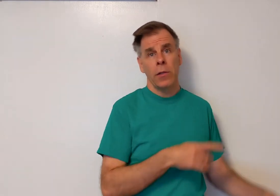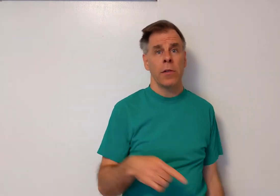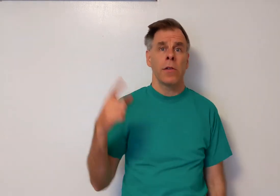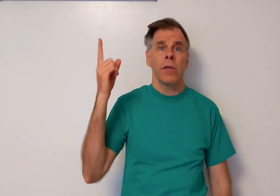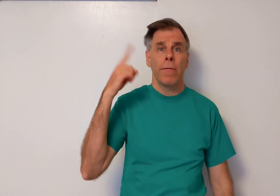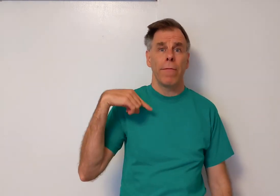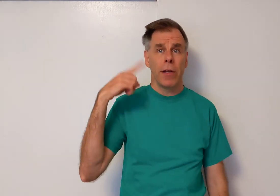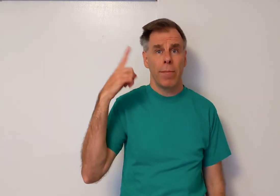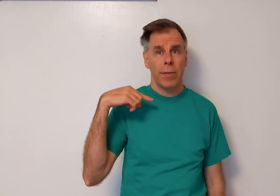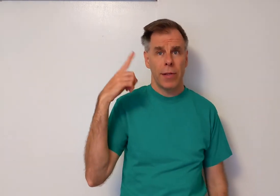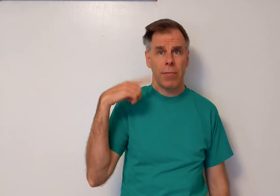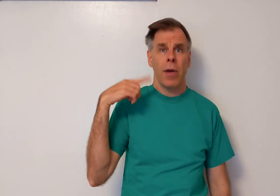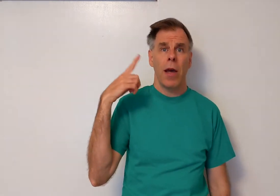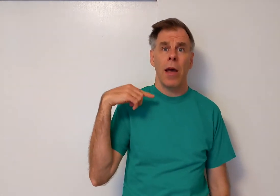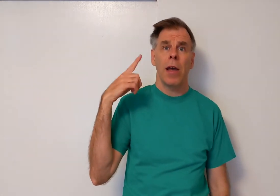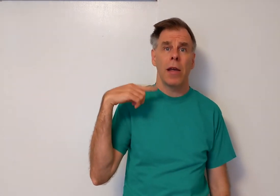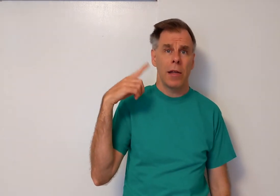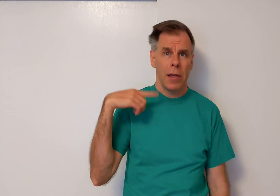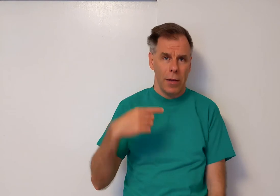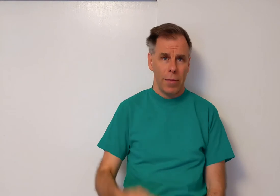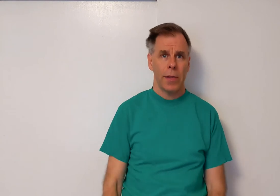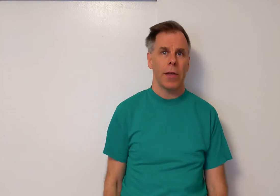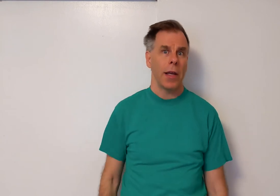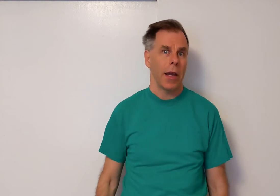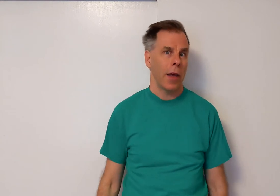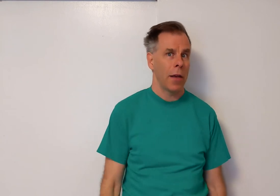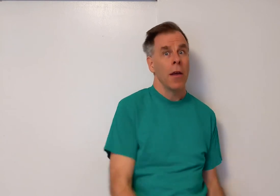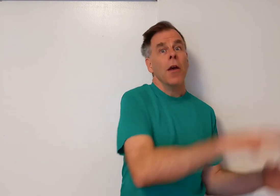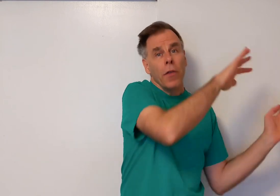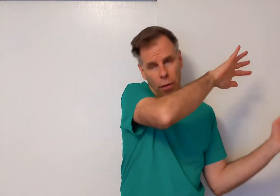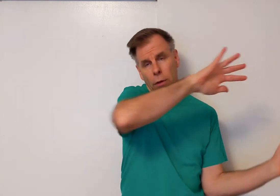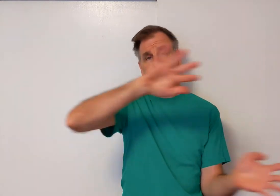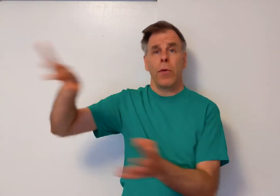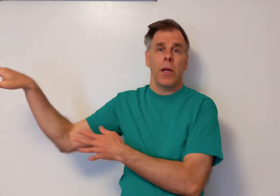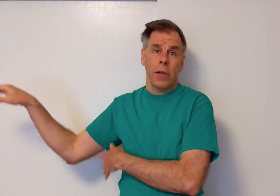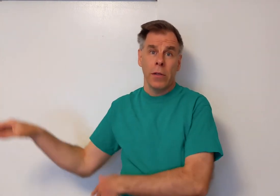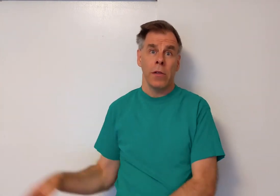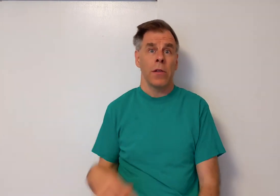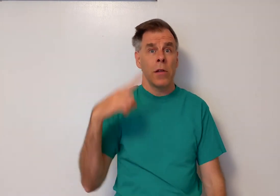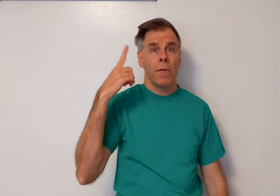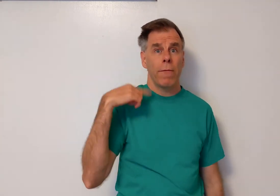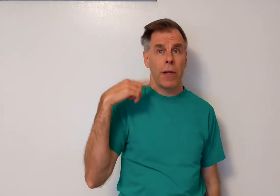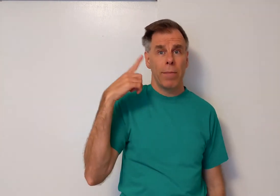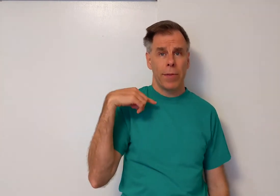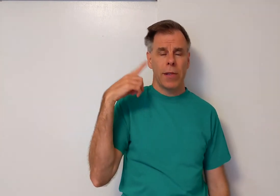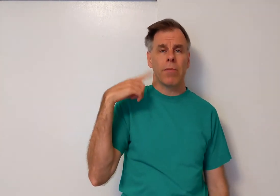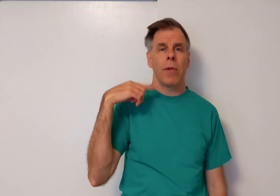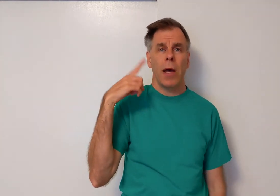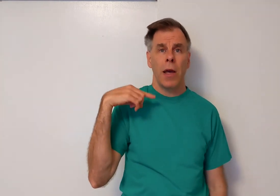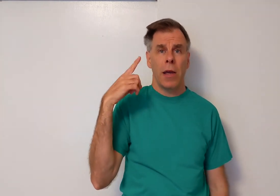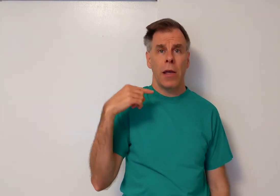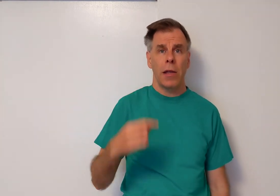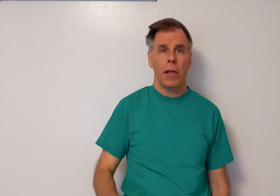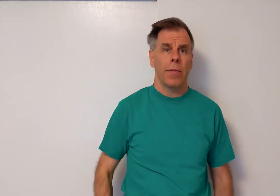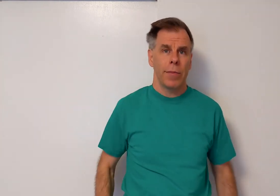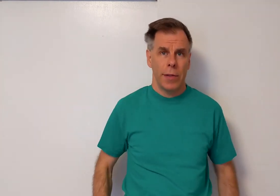flips my lips. Again. The wind flips my lips.